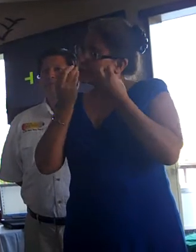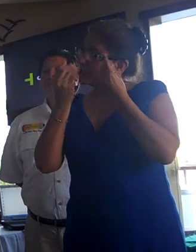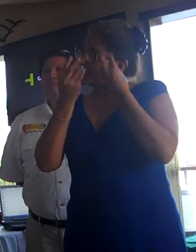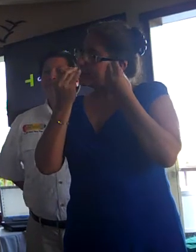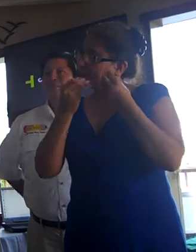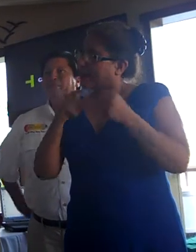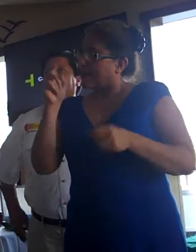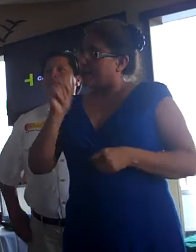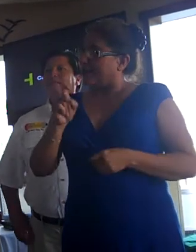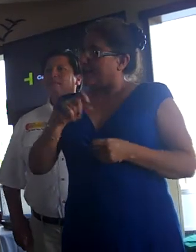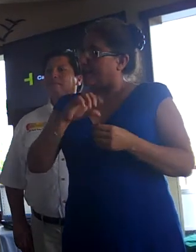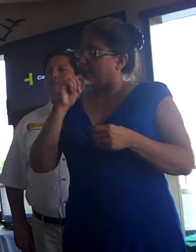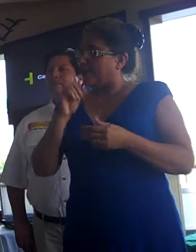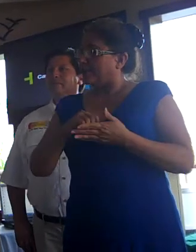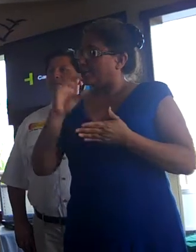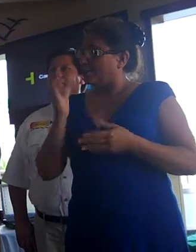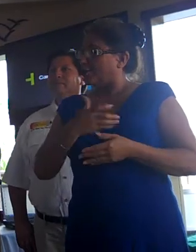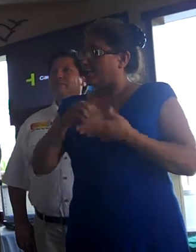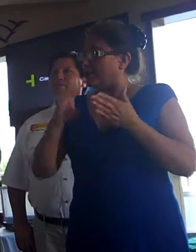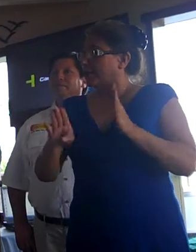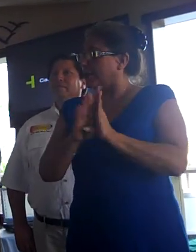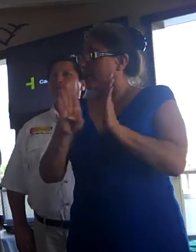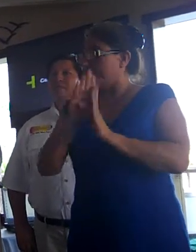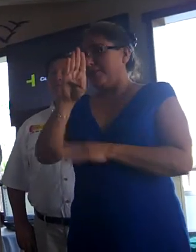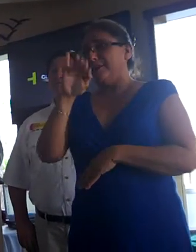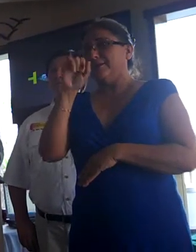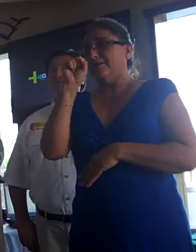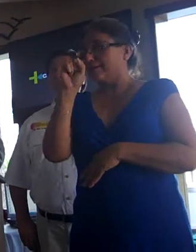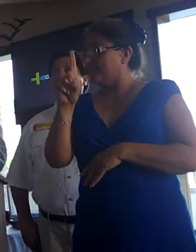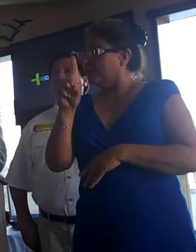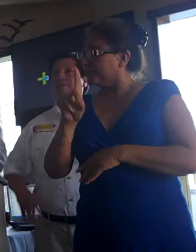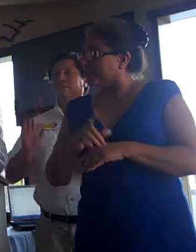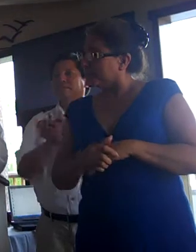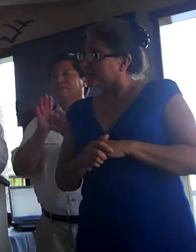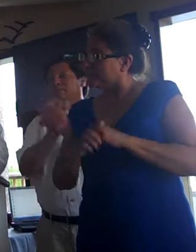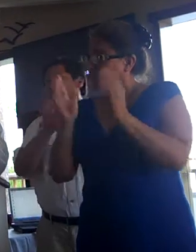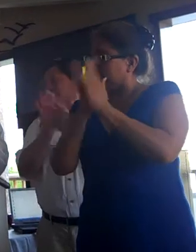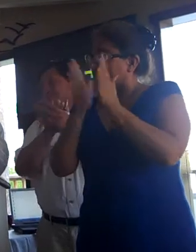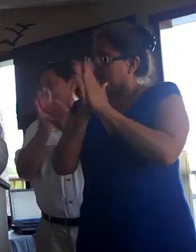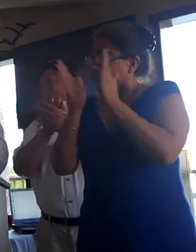consideration the needs of our students at Browseville Defendant School District.